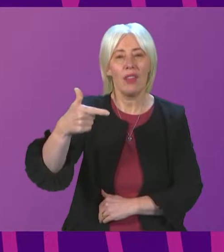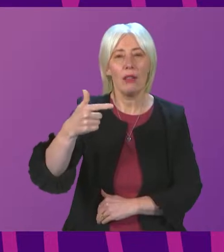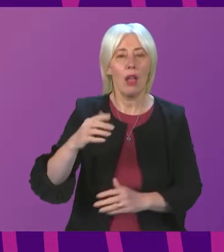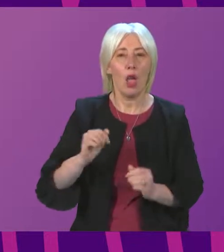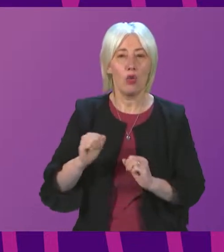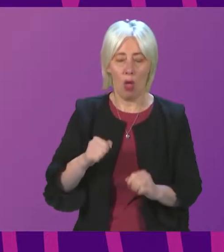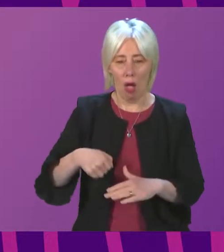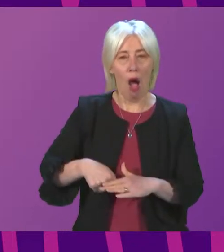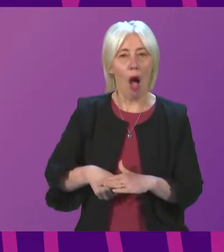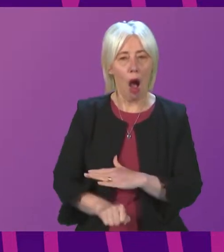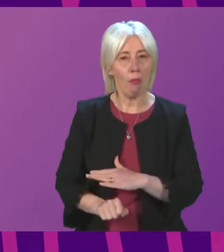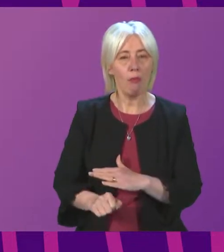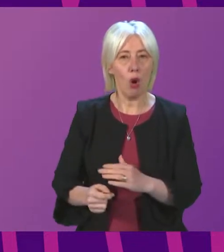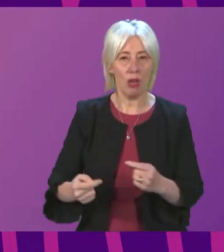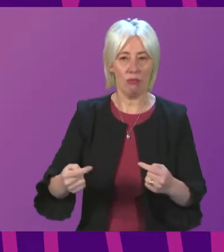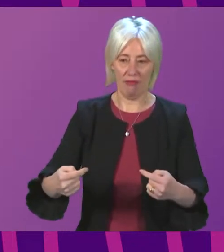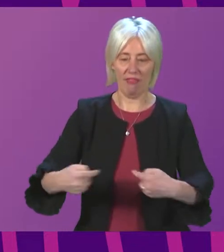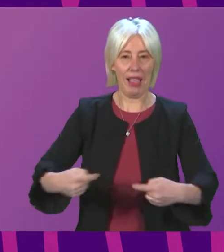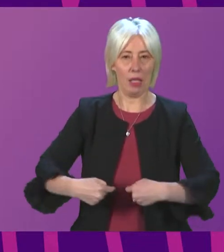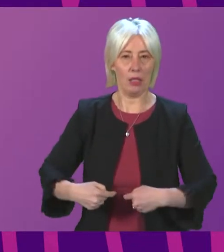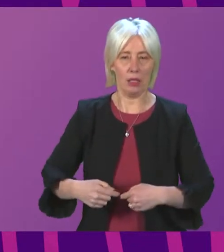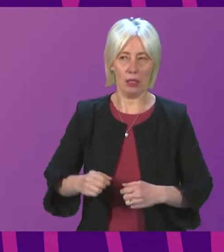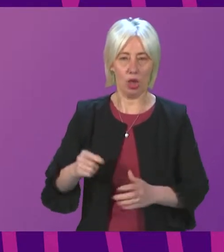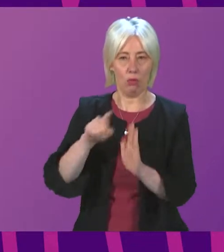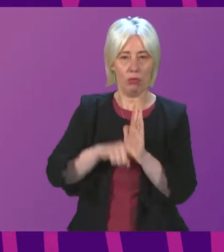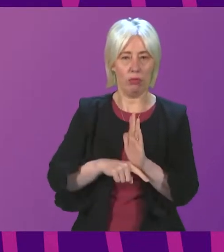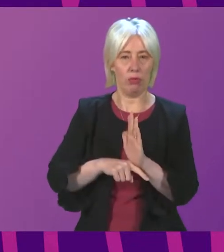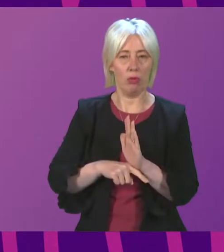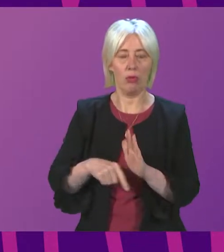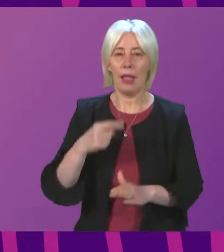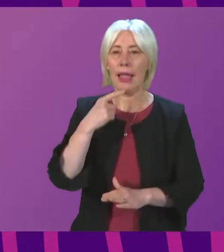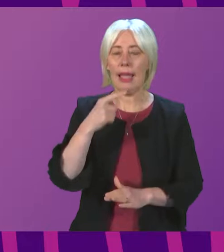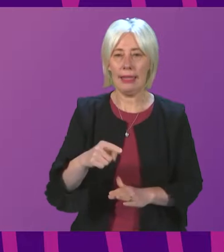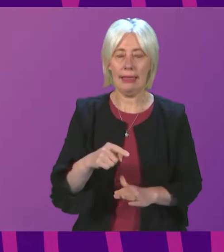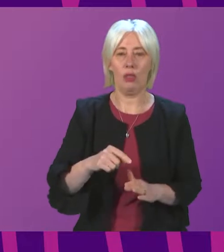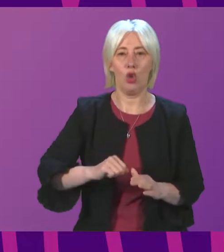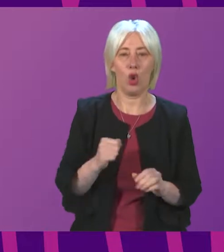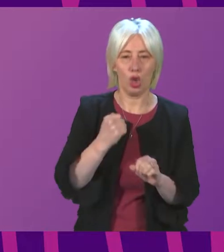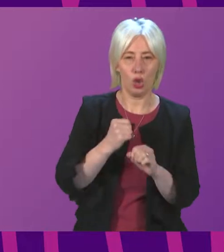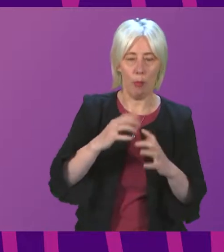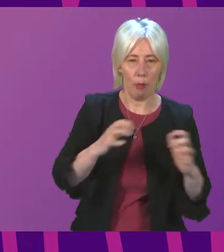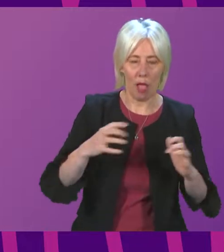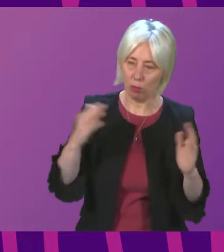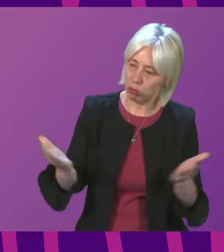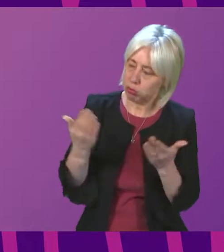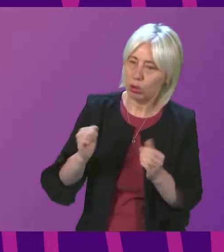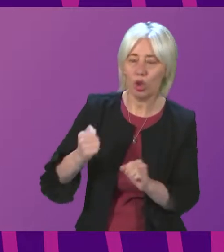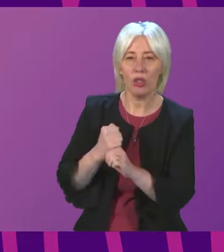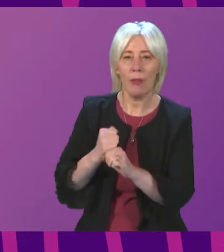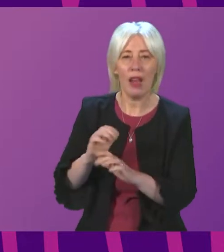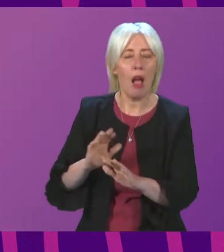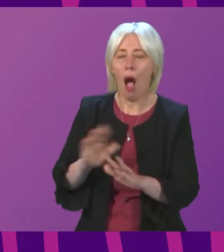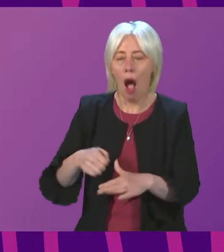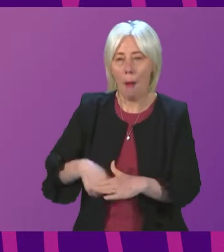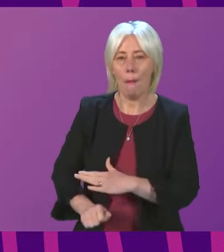of violence unit lodged by nicola murphy murray the petition calls on the scottish parliament to urge the scottish government to create an unborn victims of violence